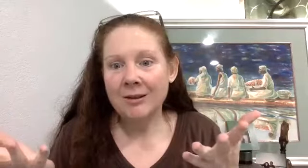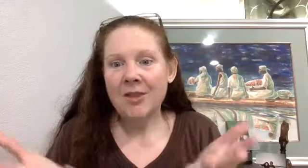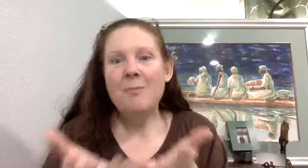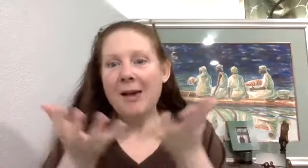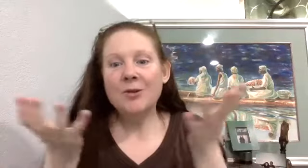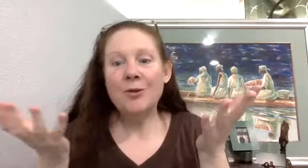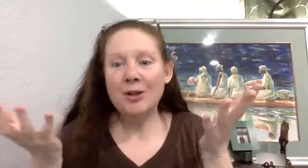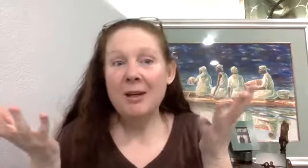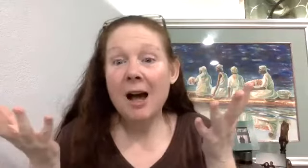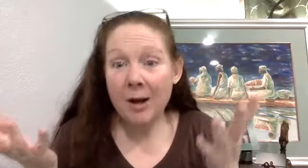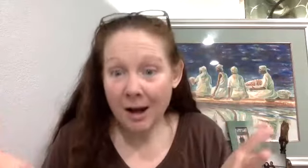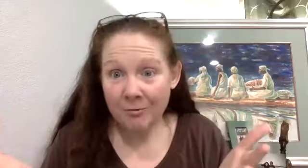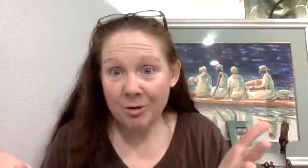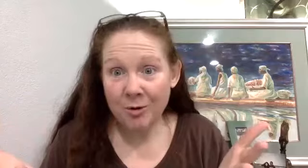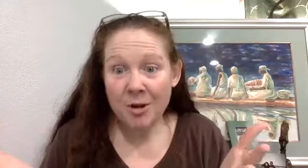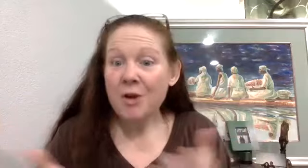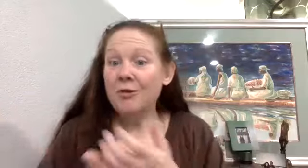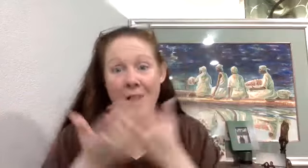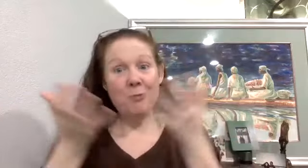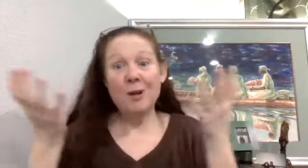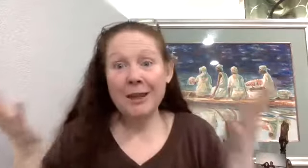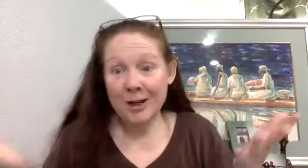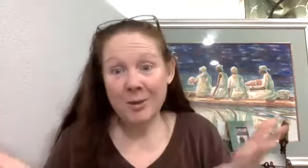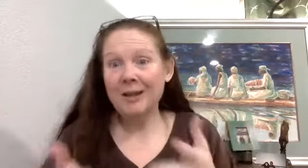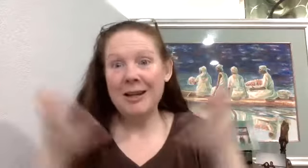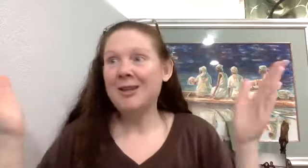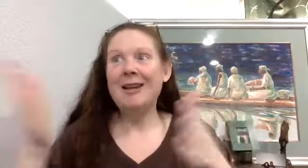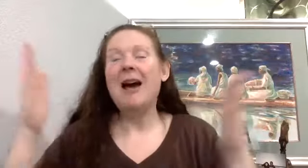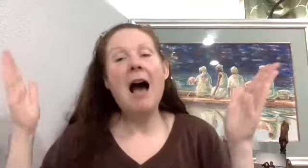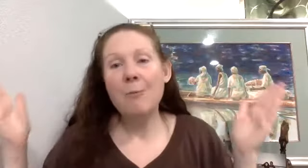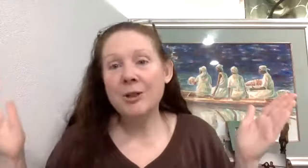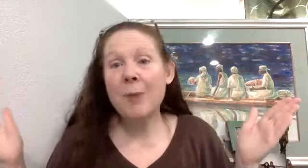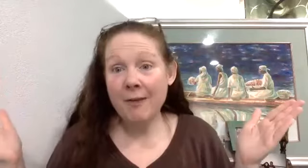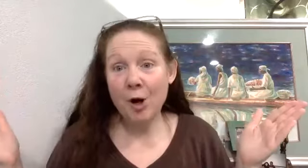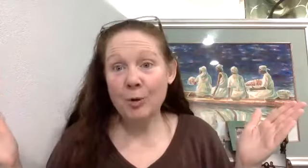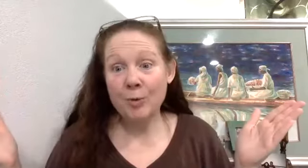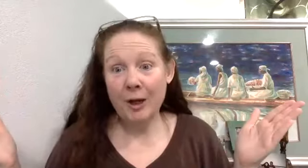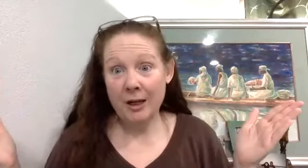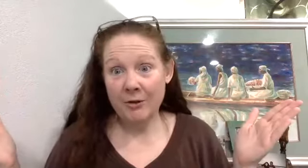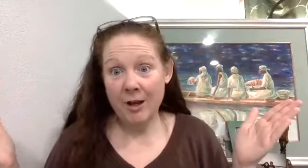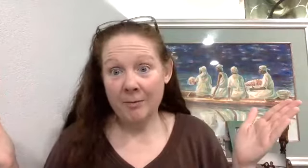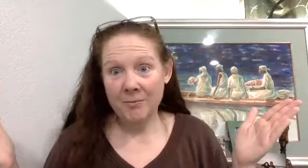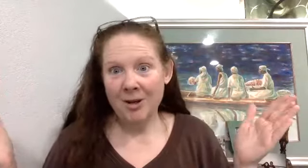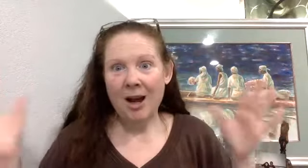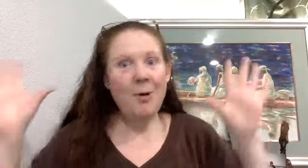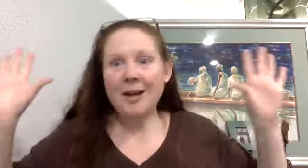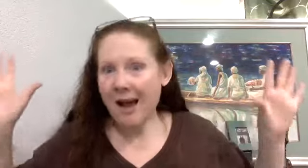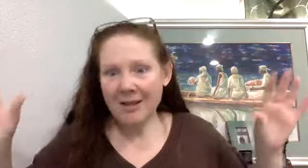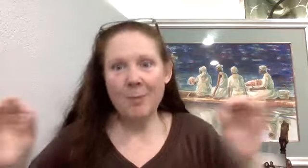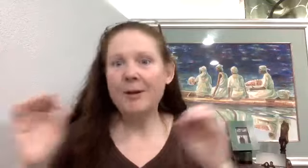The masks are going to become uncomfortable. You're not really going to be insane. I went to my farmer's market yesterday. I'm on an island. I'm on